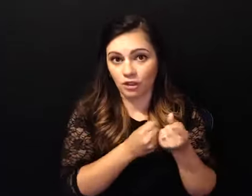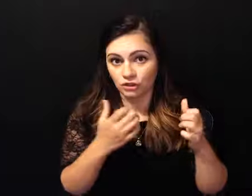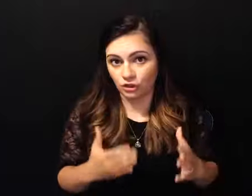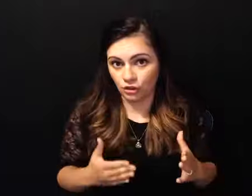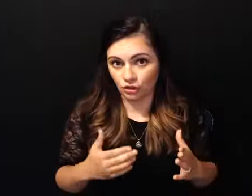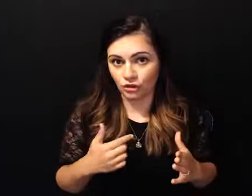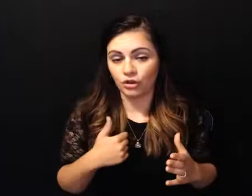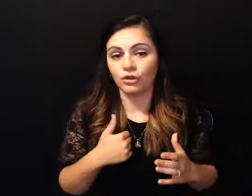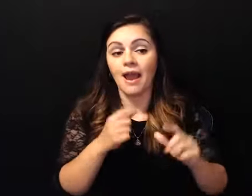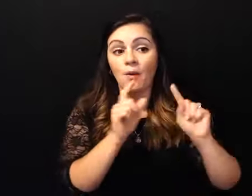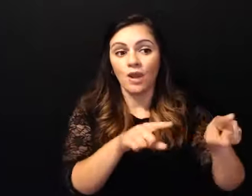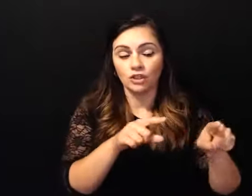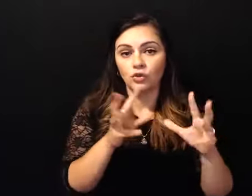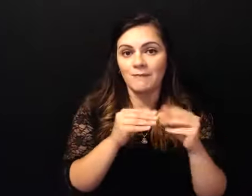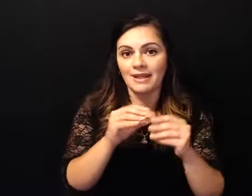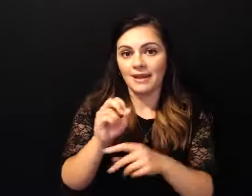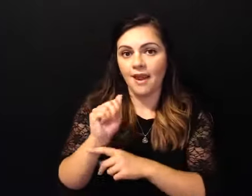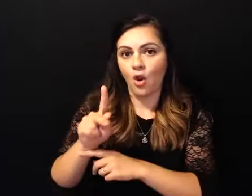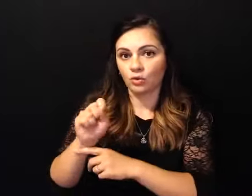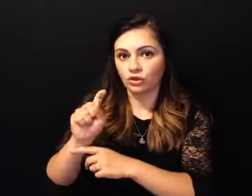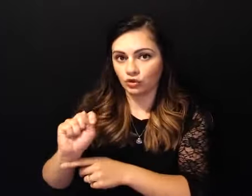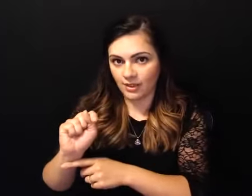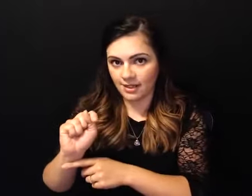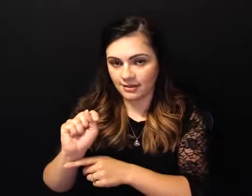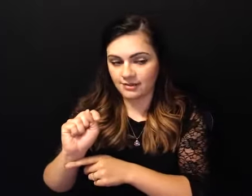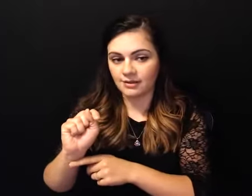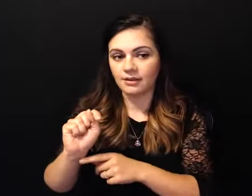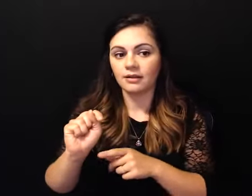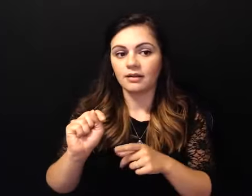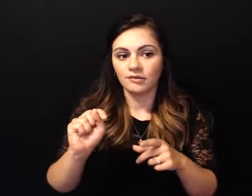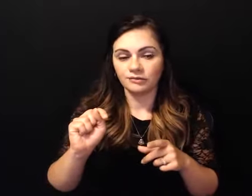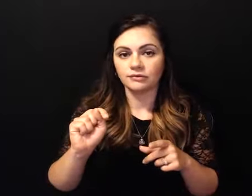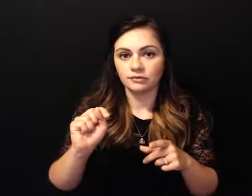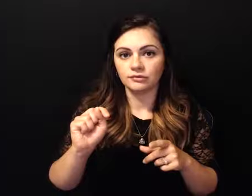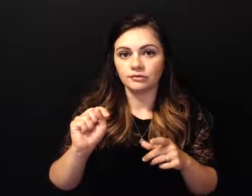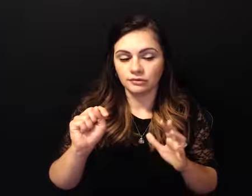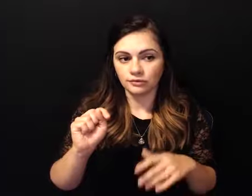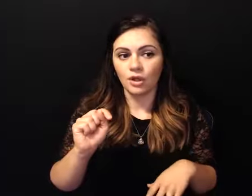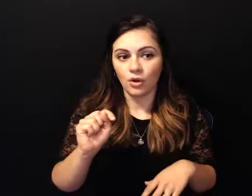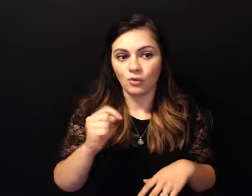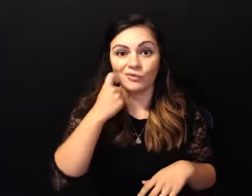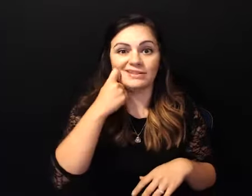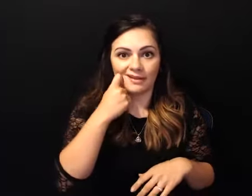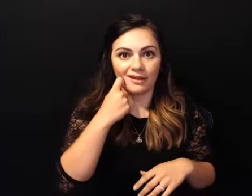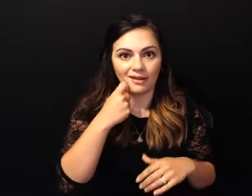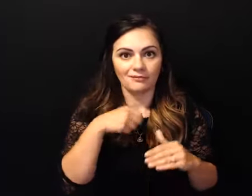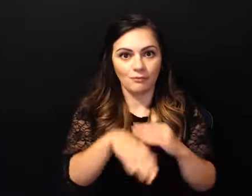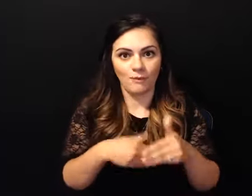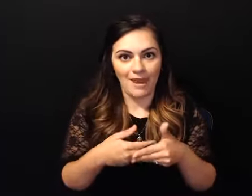street and i walked into oak street i had just been off of a you know have a baby drink episode and i was out there baby was in 1997 this was in 1998